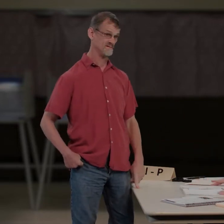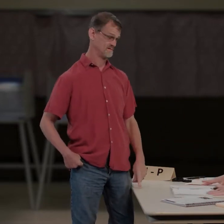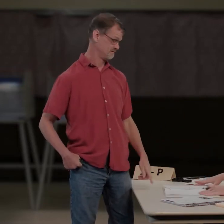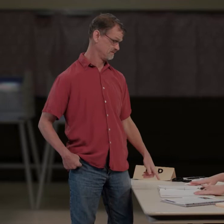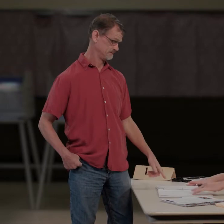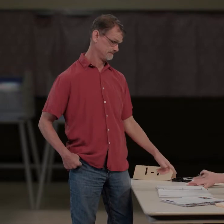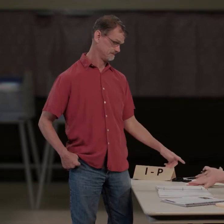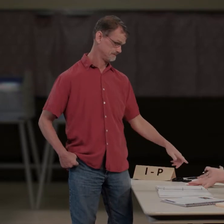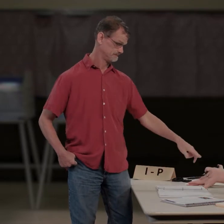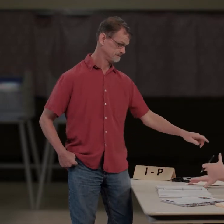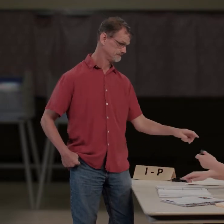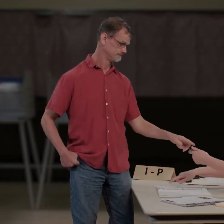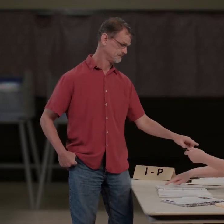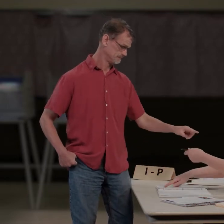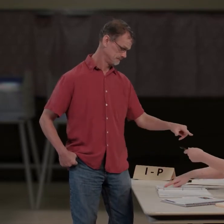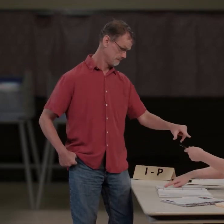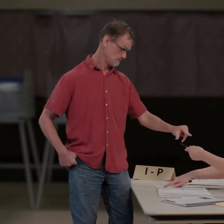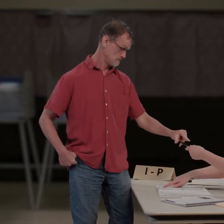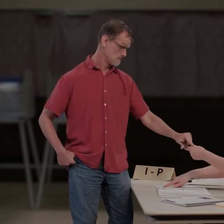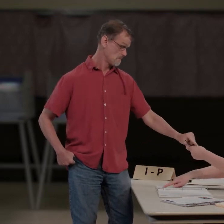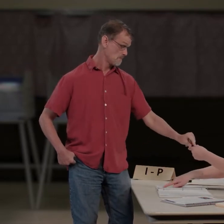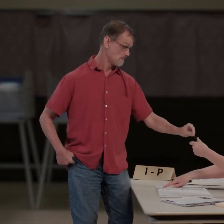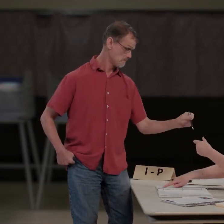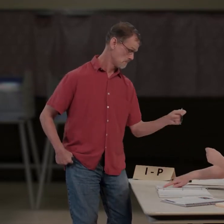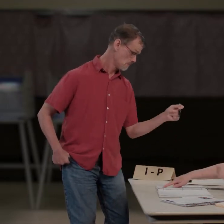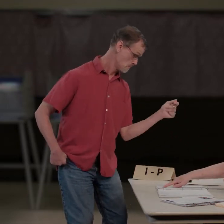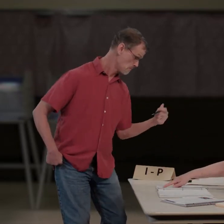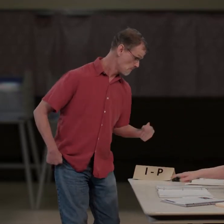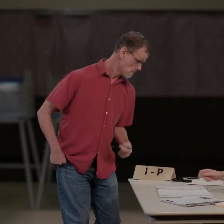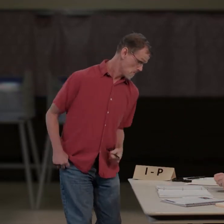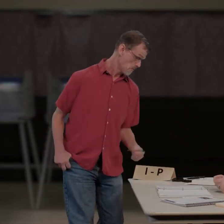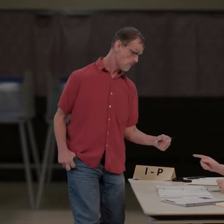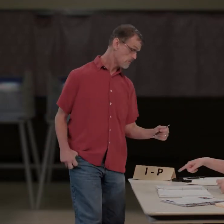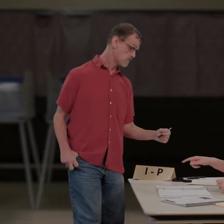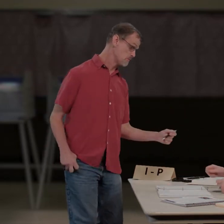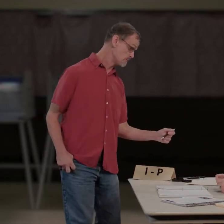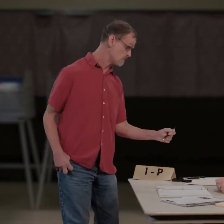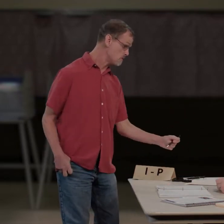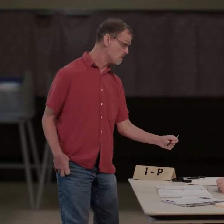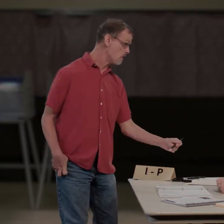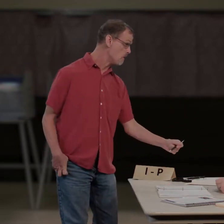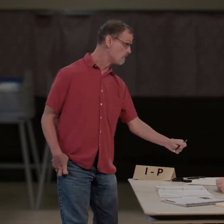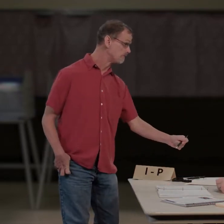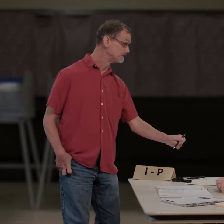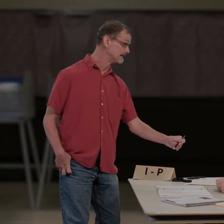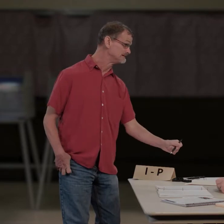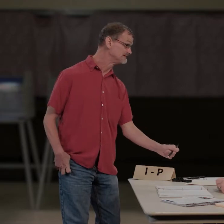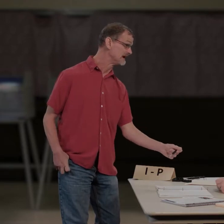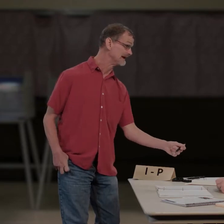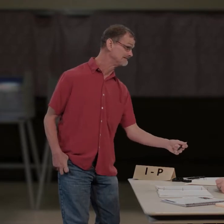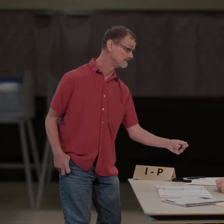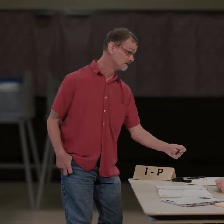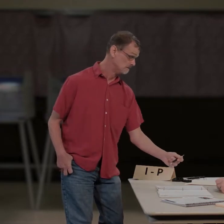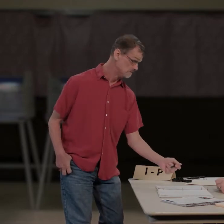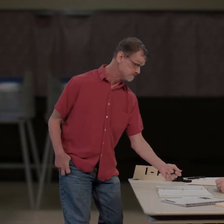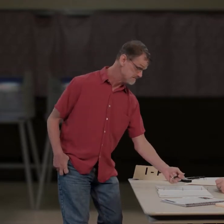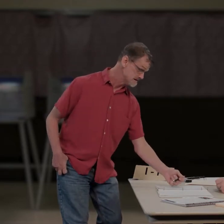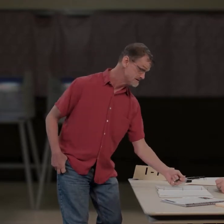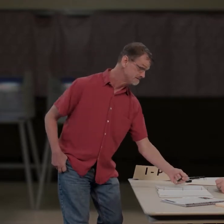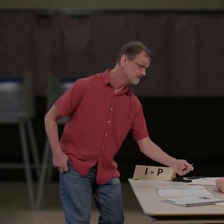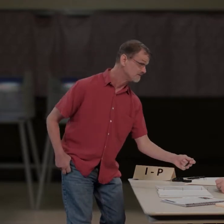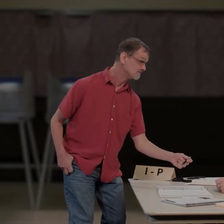Okay. And just sign right there on this line. Don't worry about signing upside down. you hold this sheet,